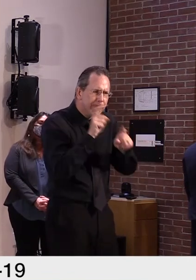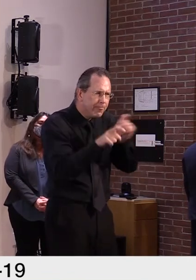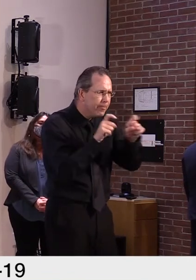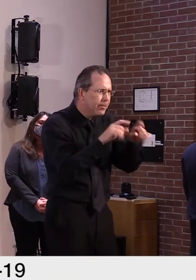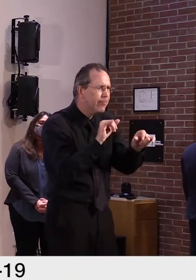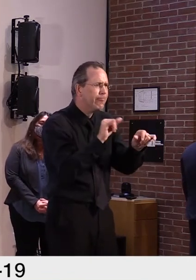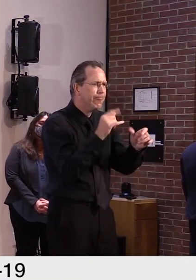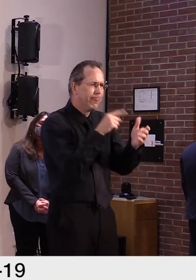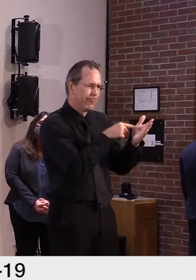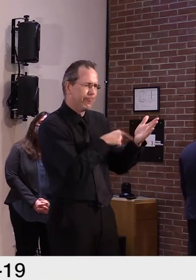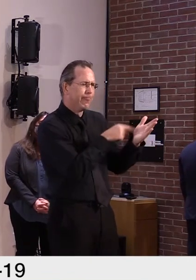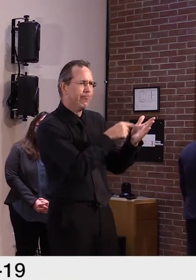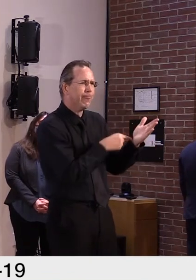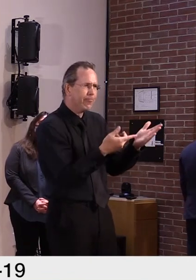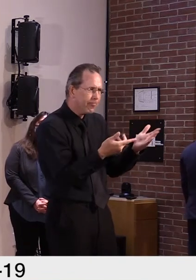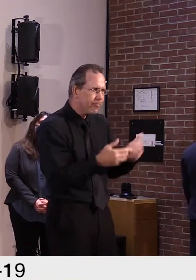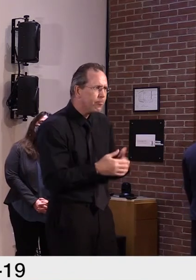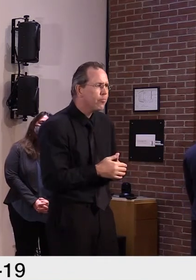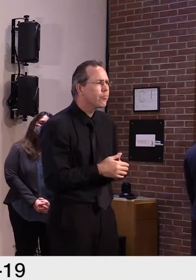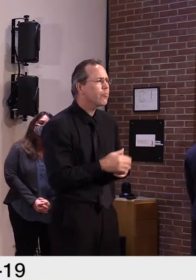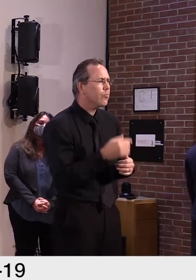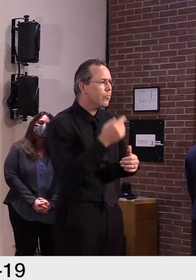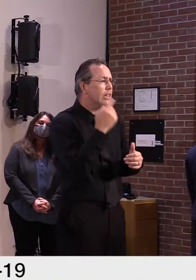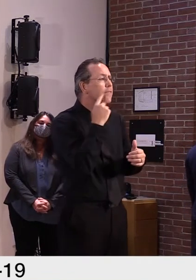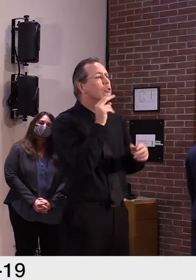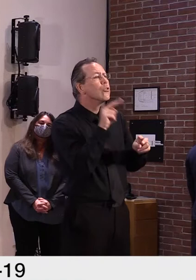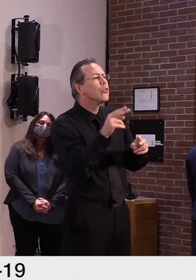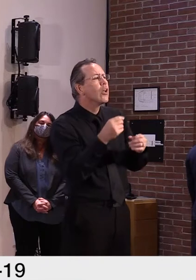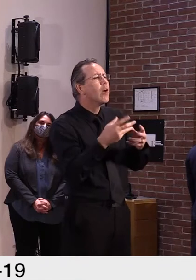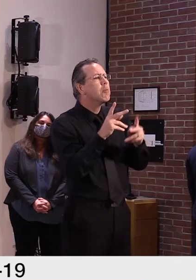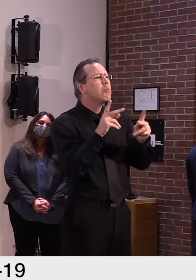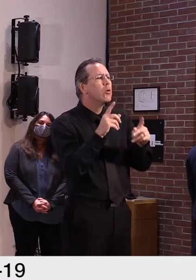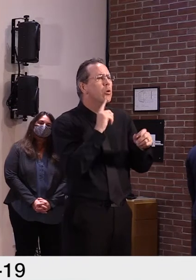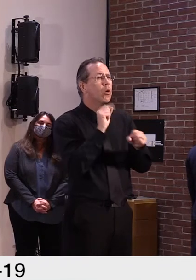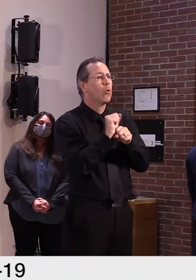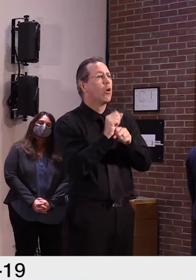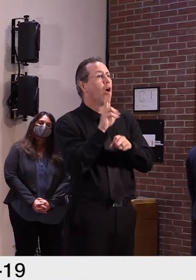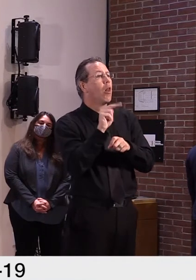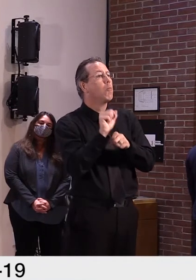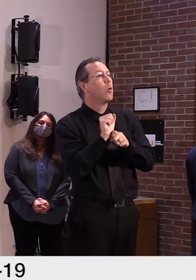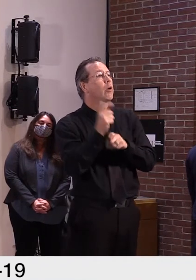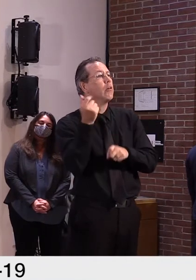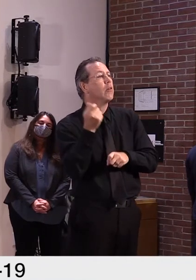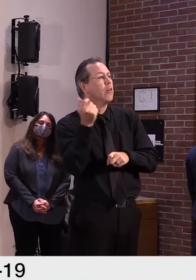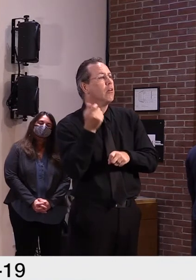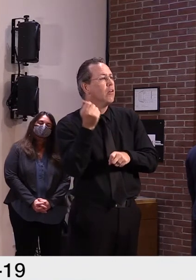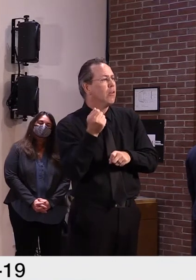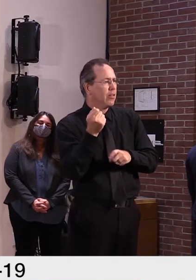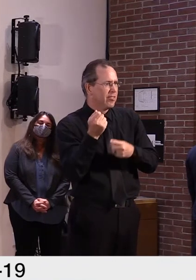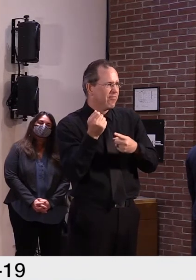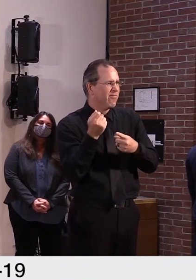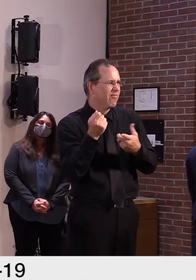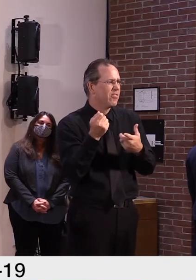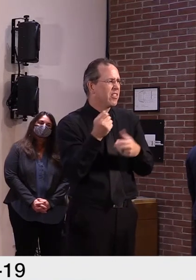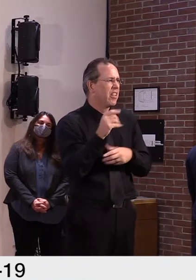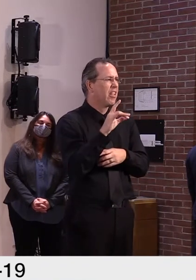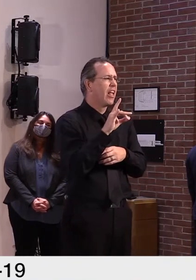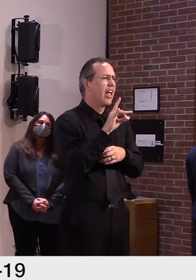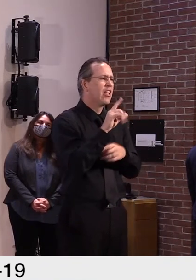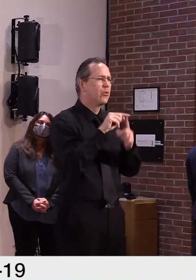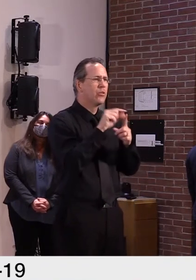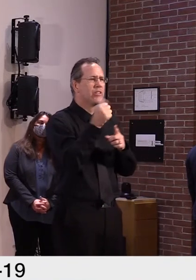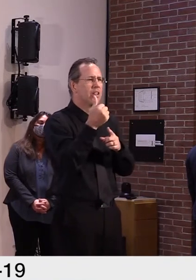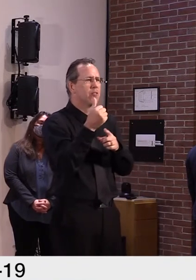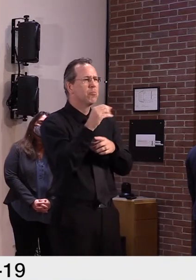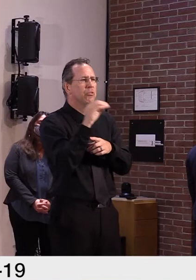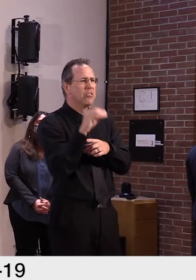probably more of somewhere between 8% and 10% unemployment. It's just not, um, in alignment with how the federal